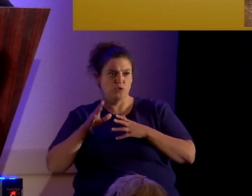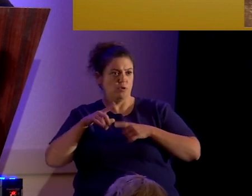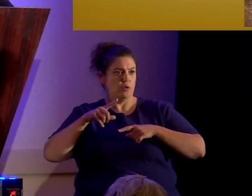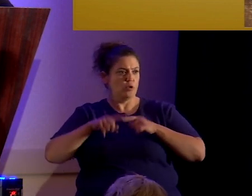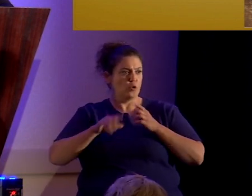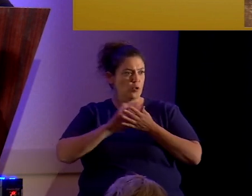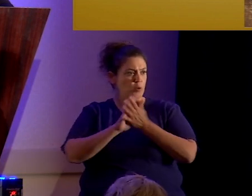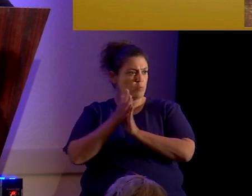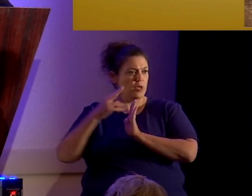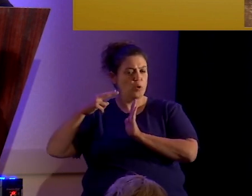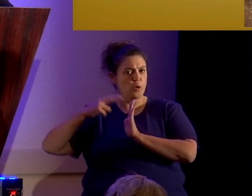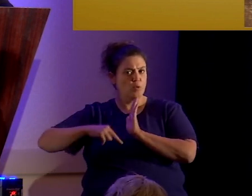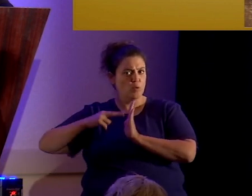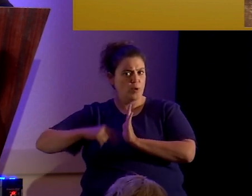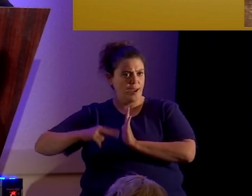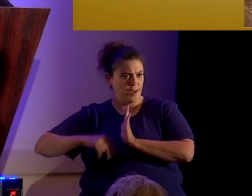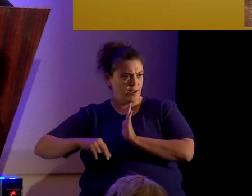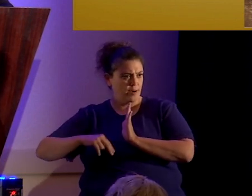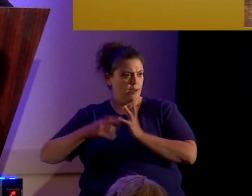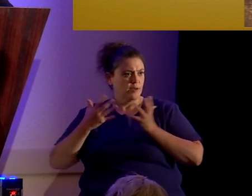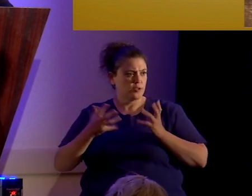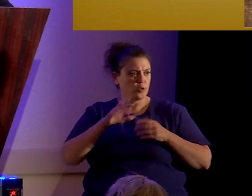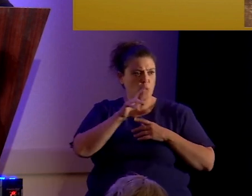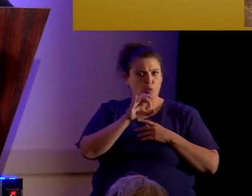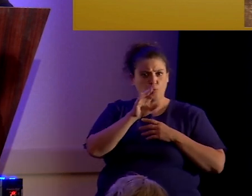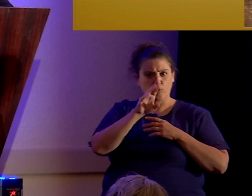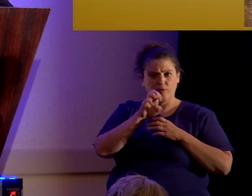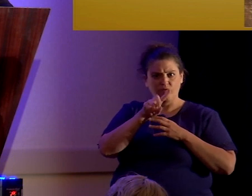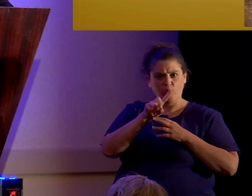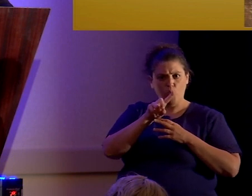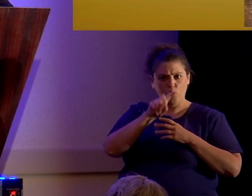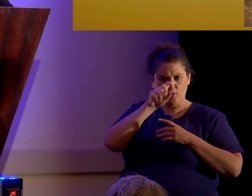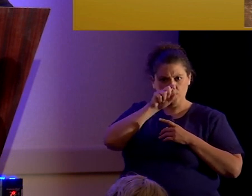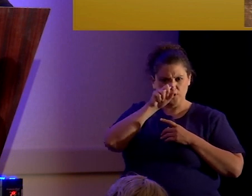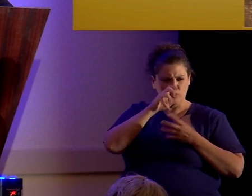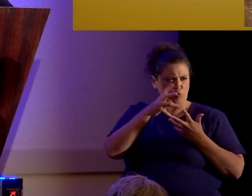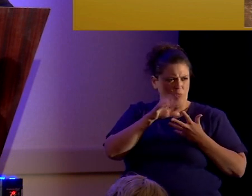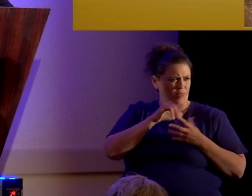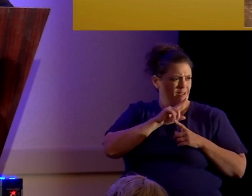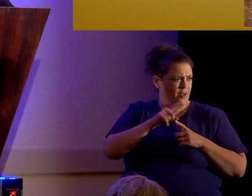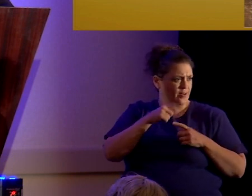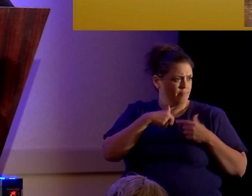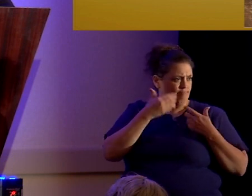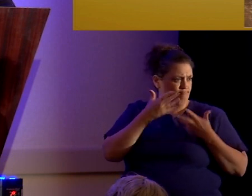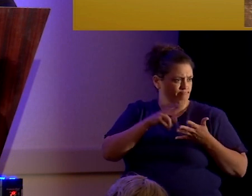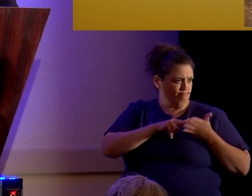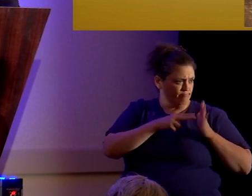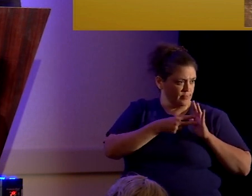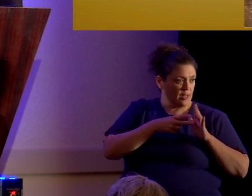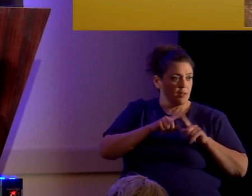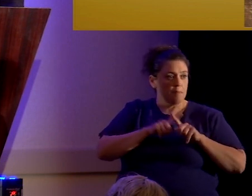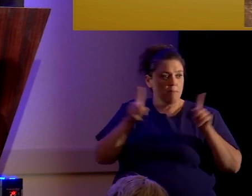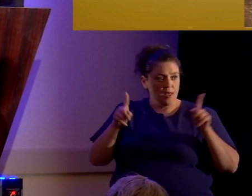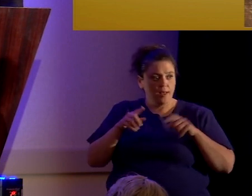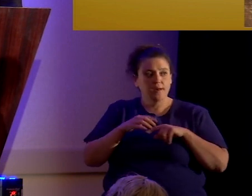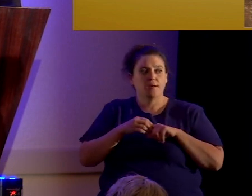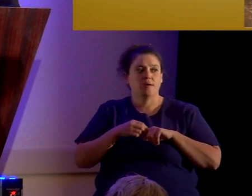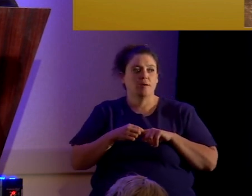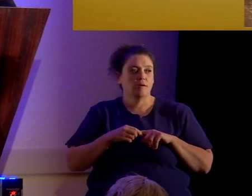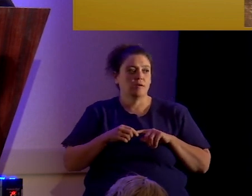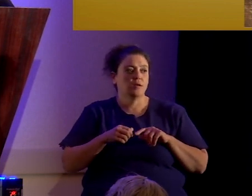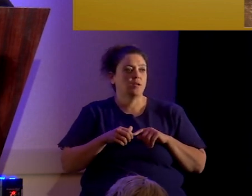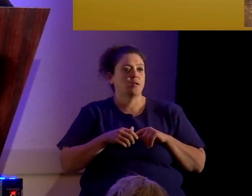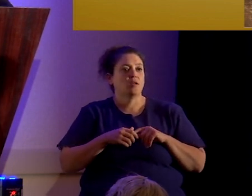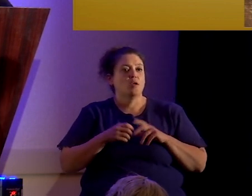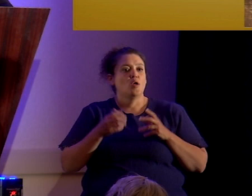not be read. And exactly what reformed Egyptian might be is anybody's guess. But what